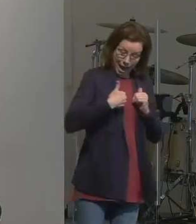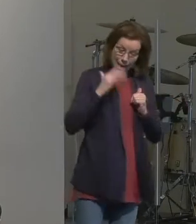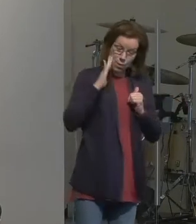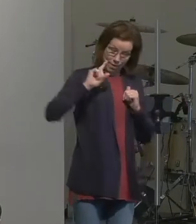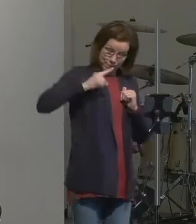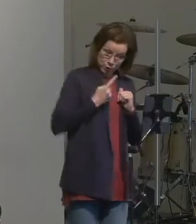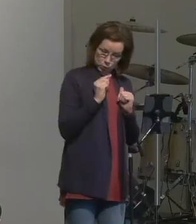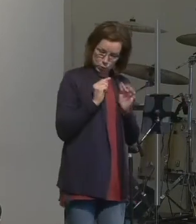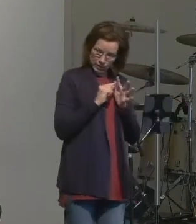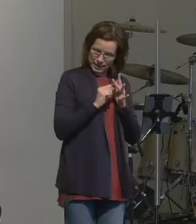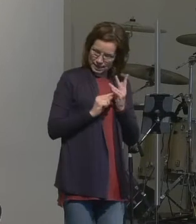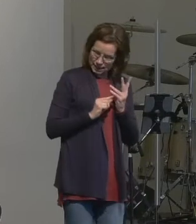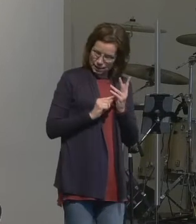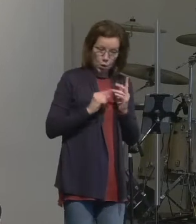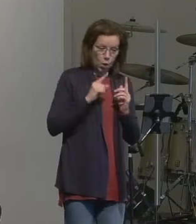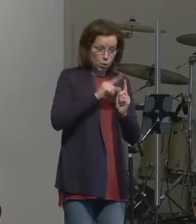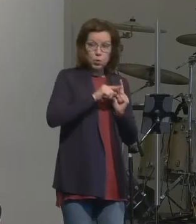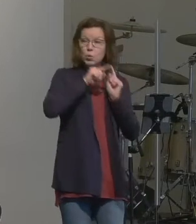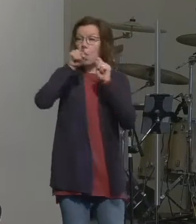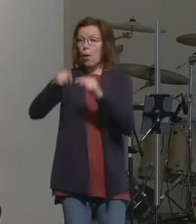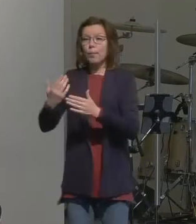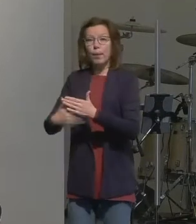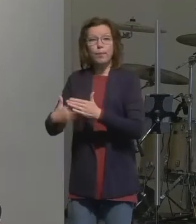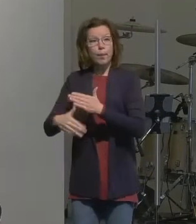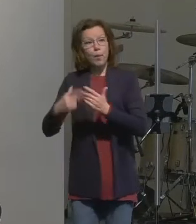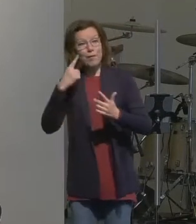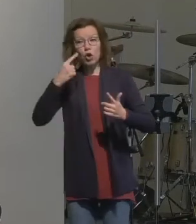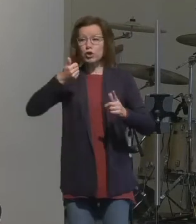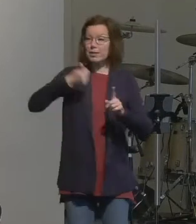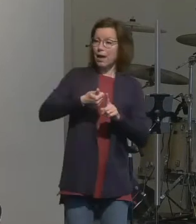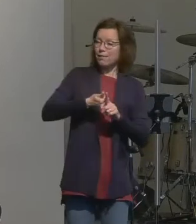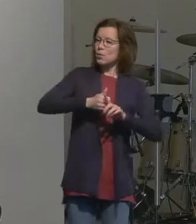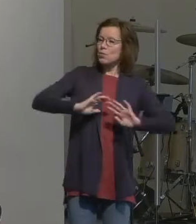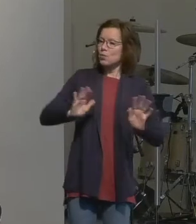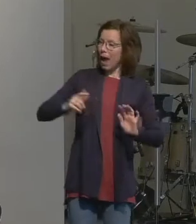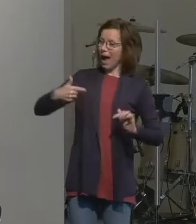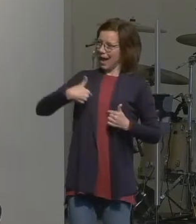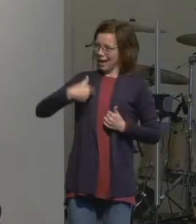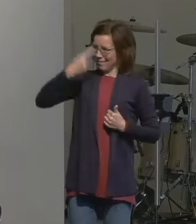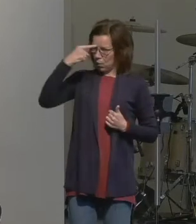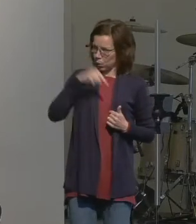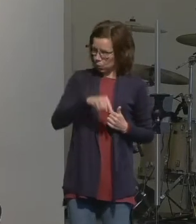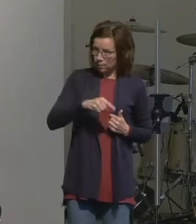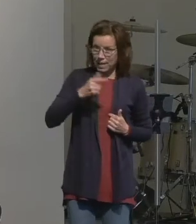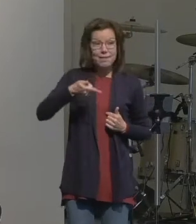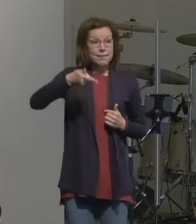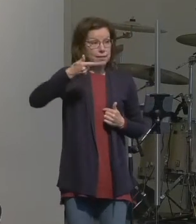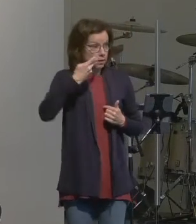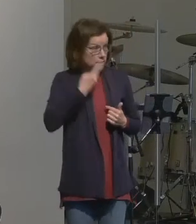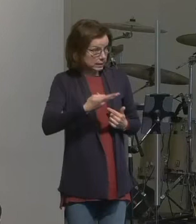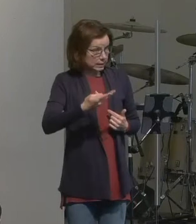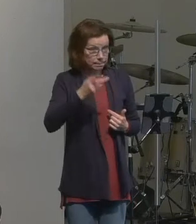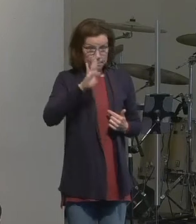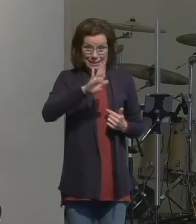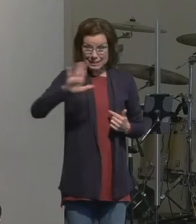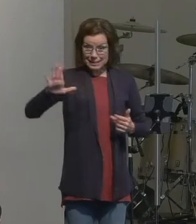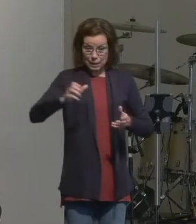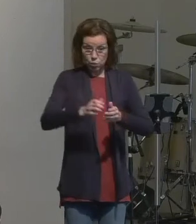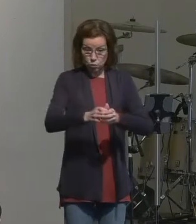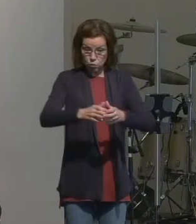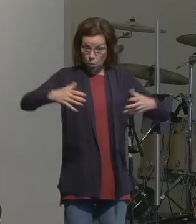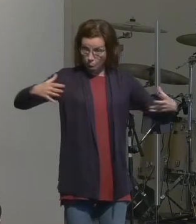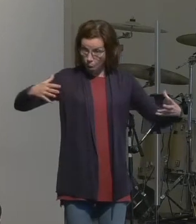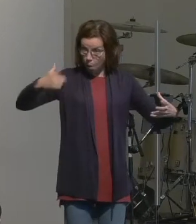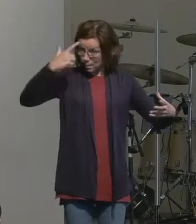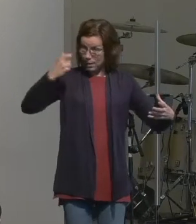your expansion is not about you if God is growing Bethany it's not about Bethany it's